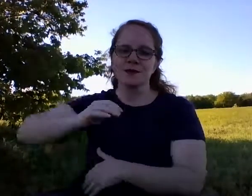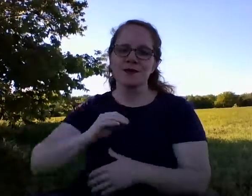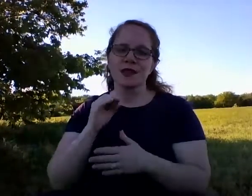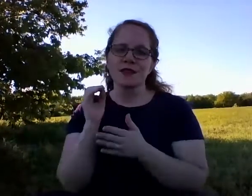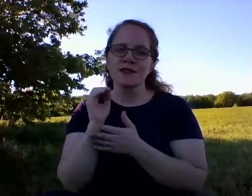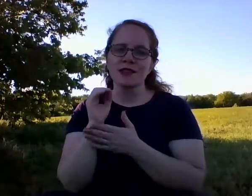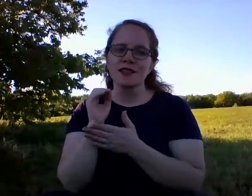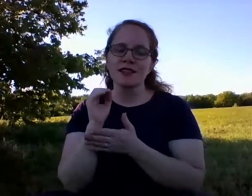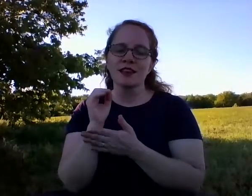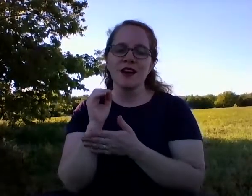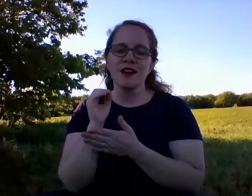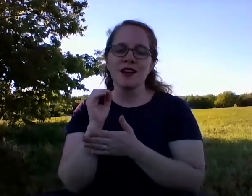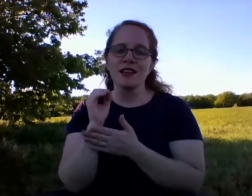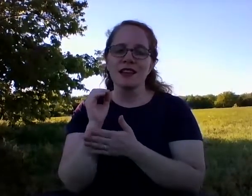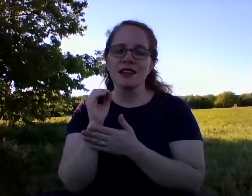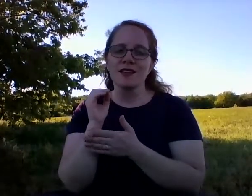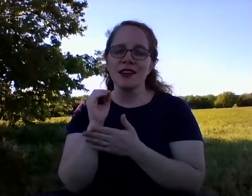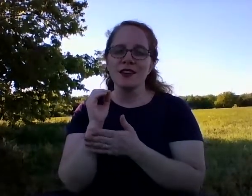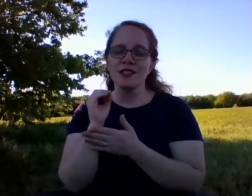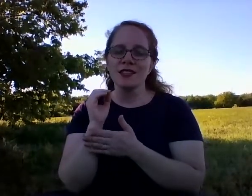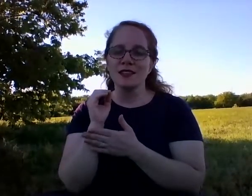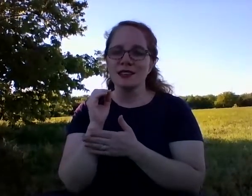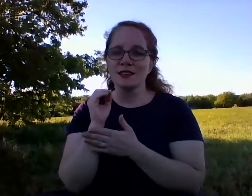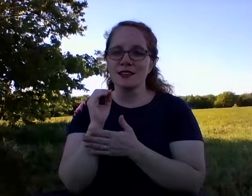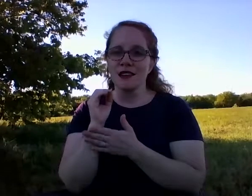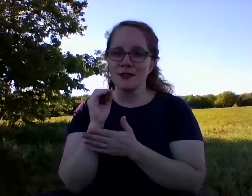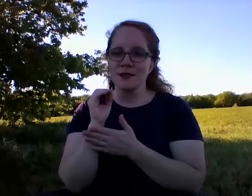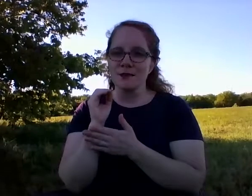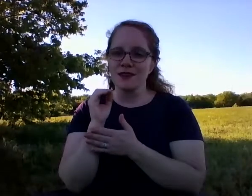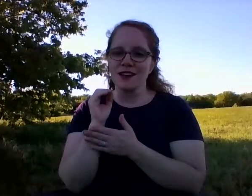Releasing all negative energies that are not from God.